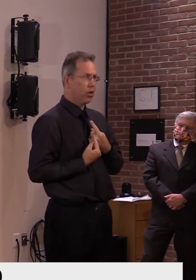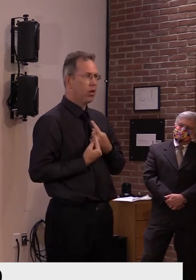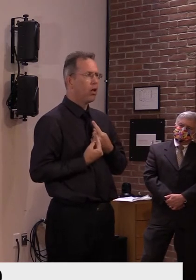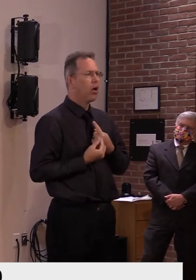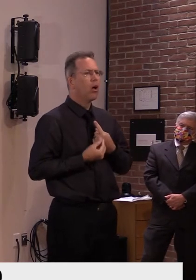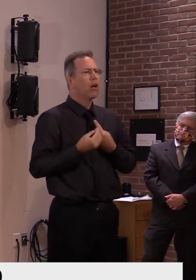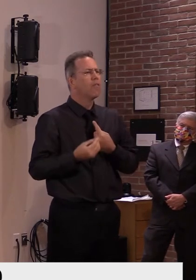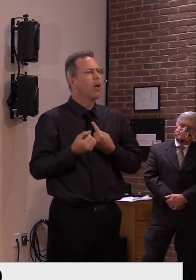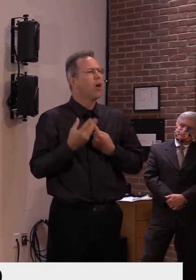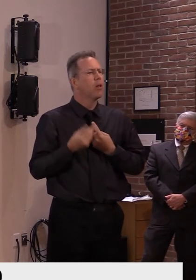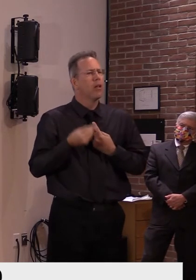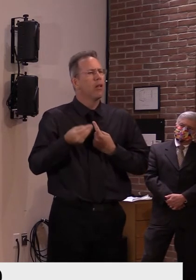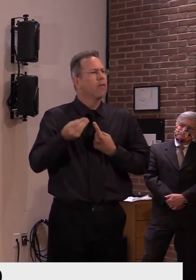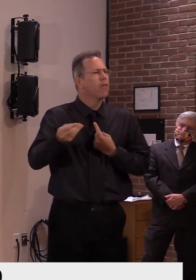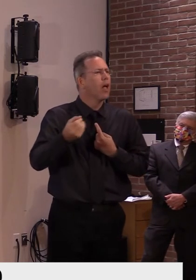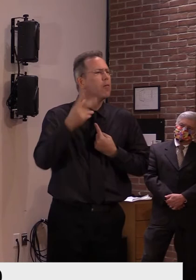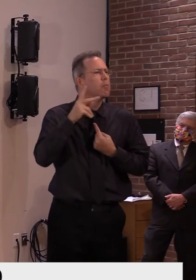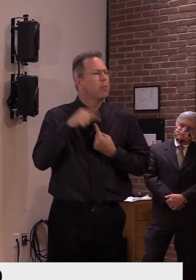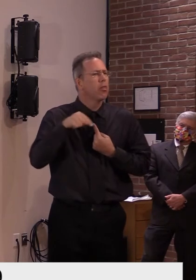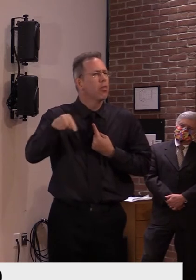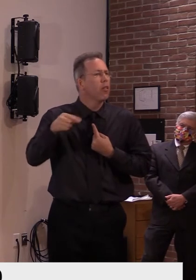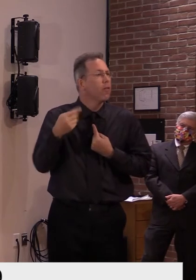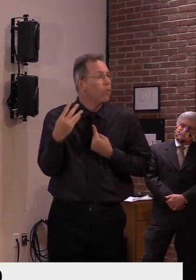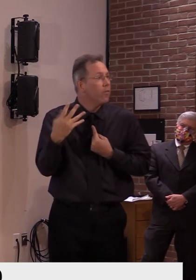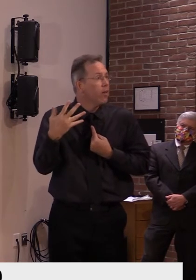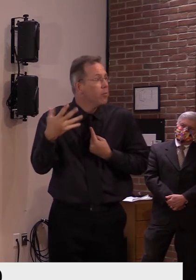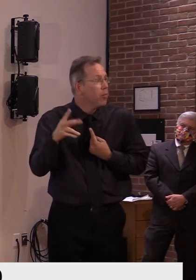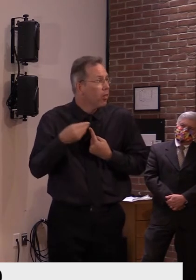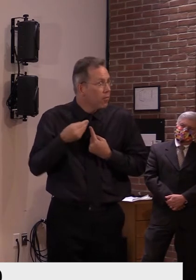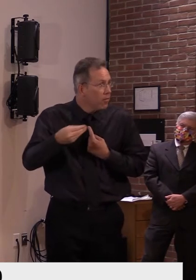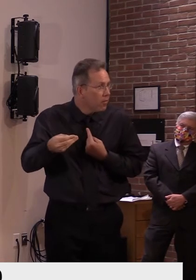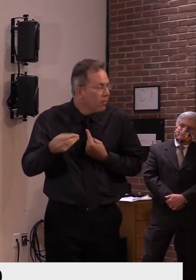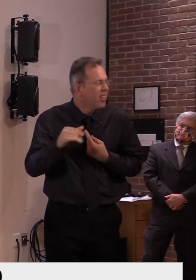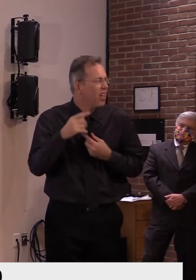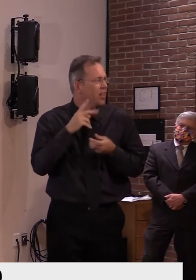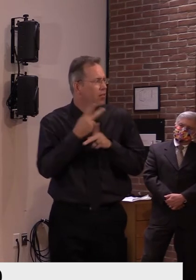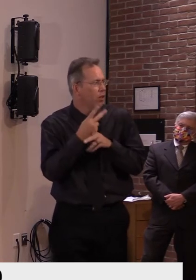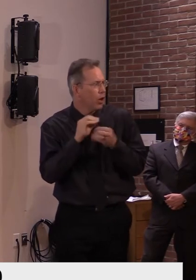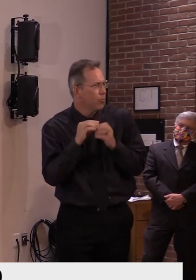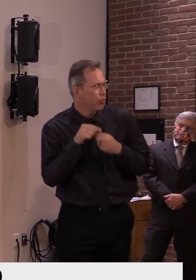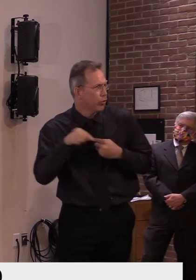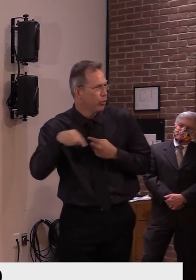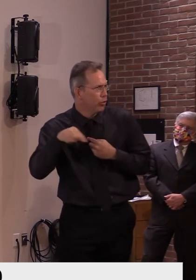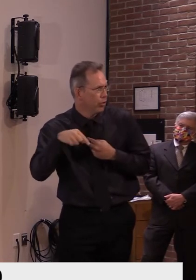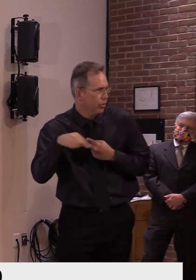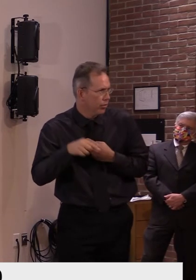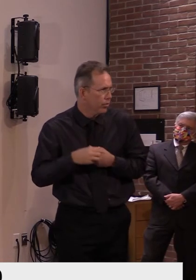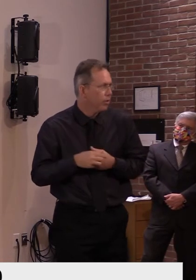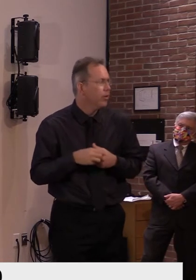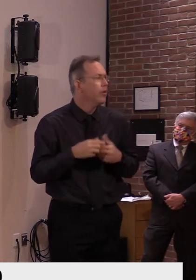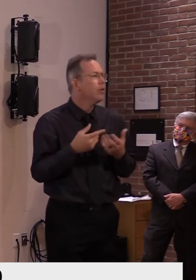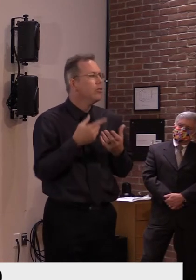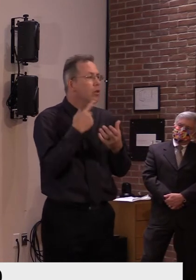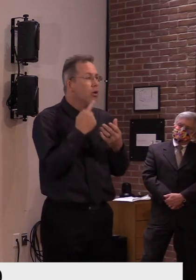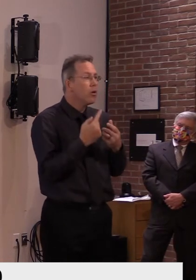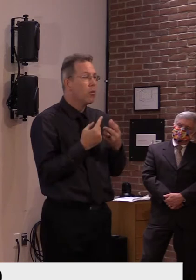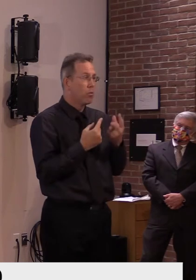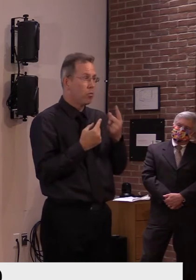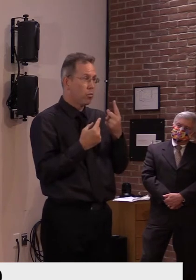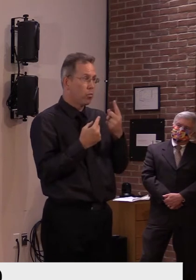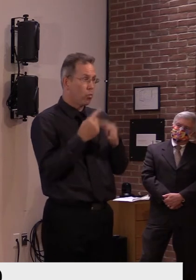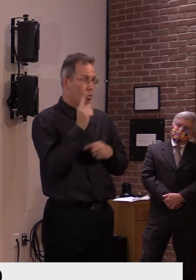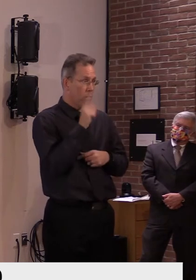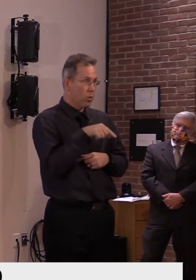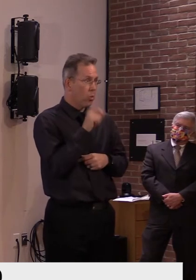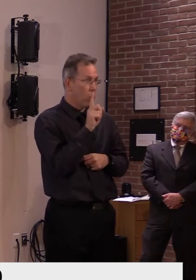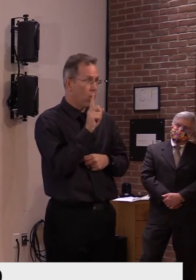um, certain point, generally we were thinking 1.1 or higher, that would sort of be something that would give us, you know, pause for